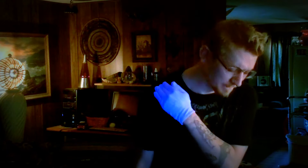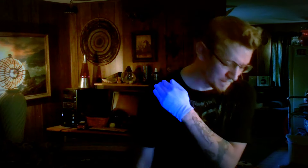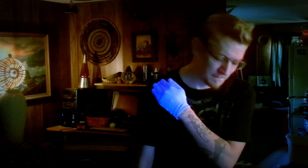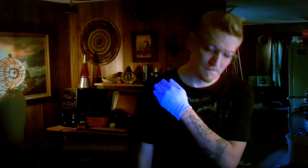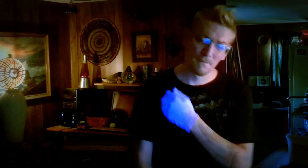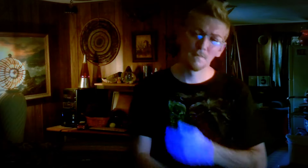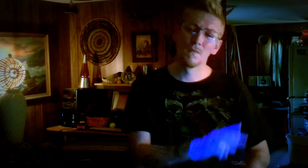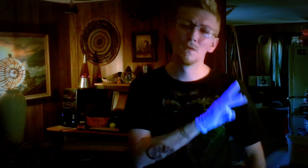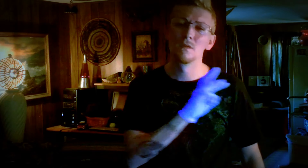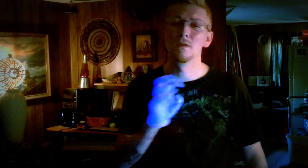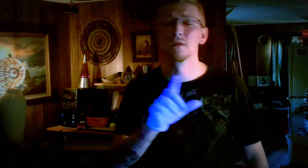to hold